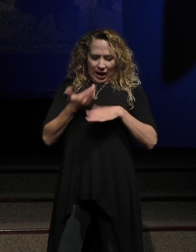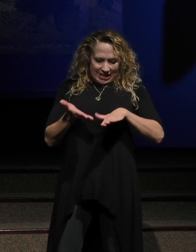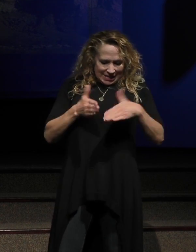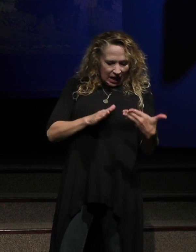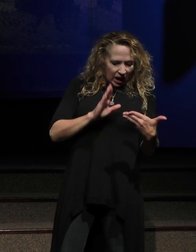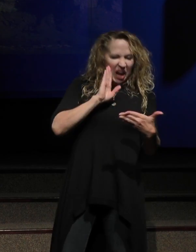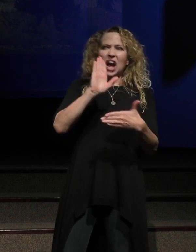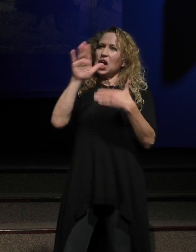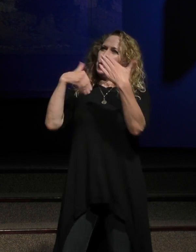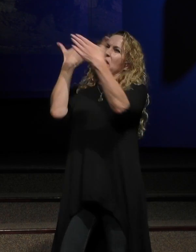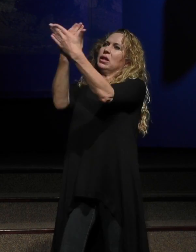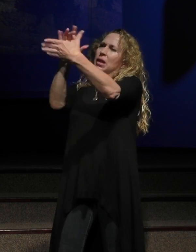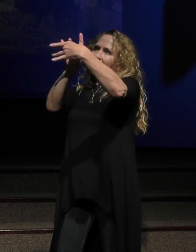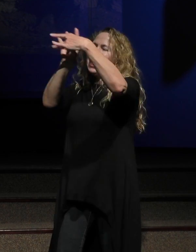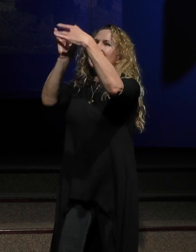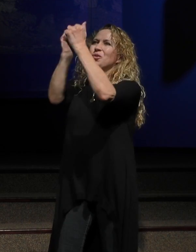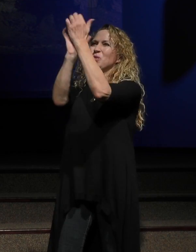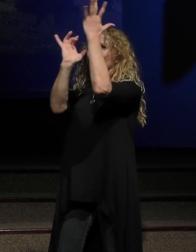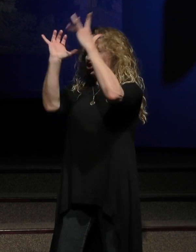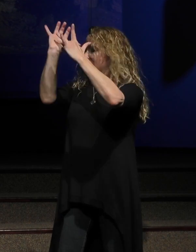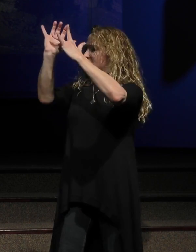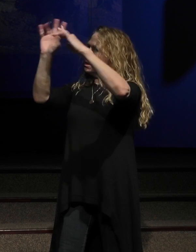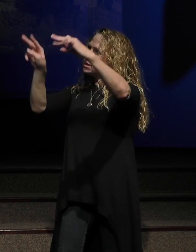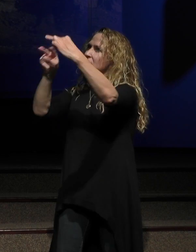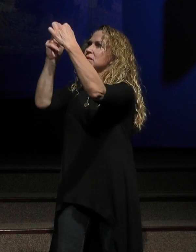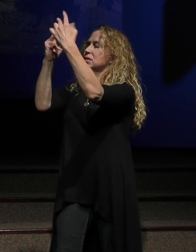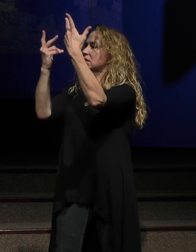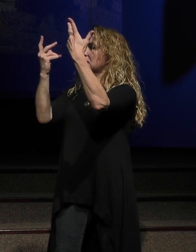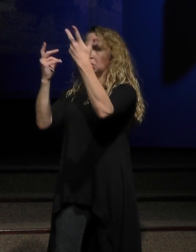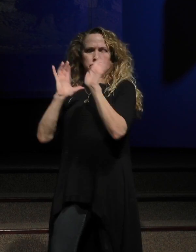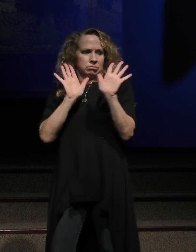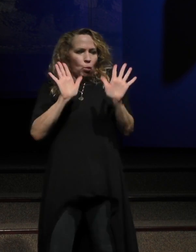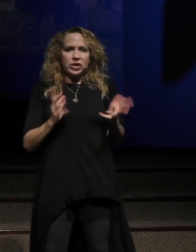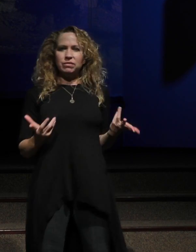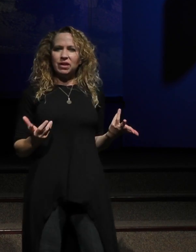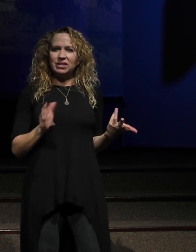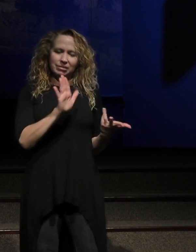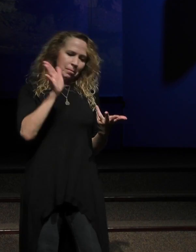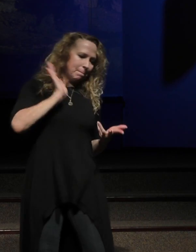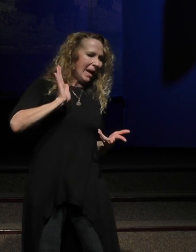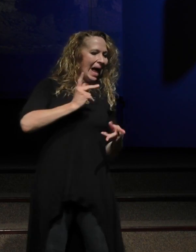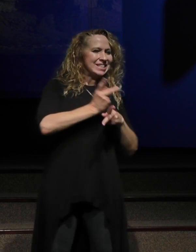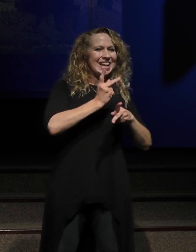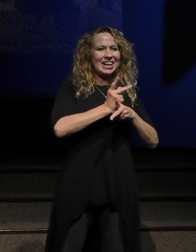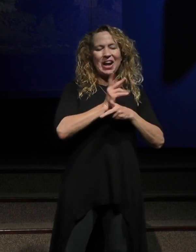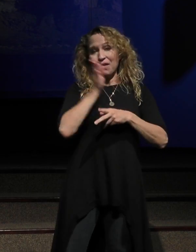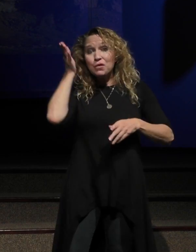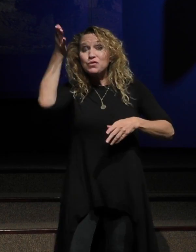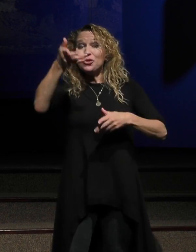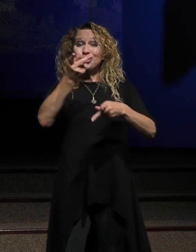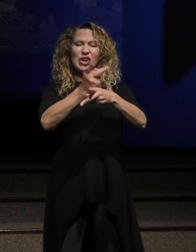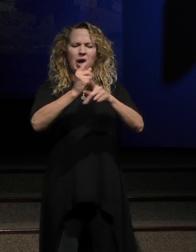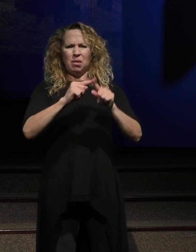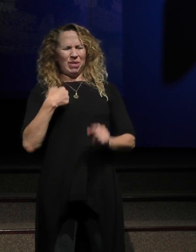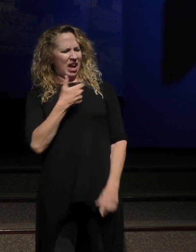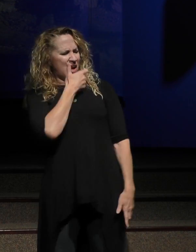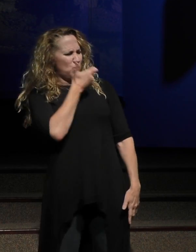when I leave this earth, I'm going to be with Jesus Christ forever in heaven. That's wonderful. Their past is taken care of, their future is taken care of, but I watch how they're